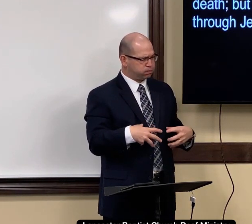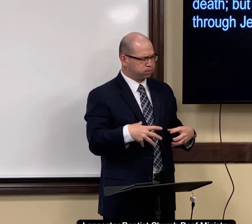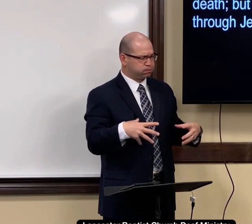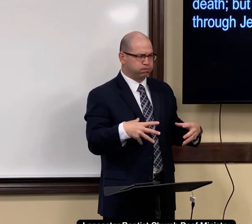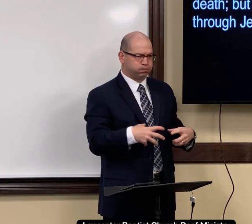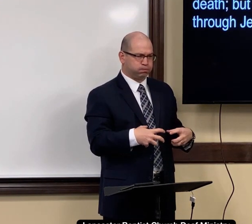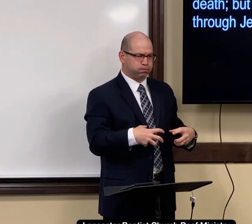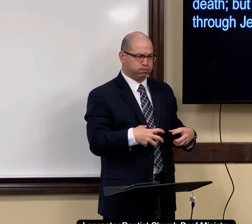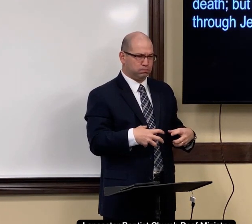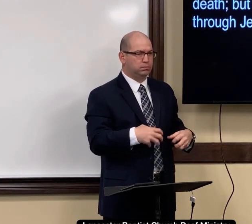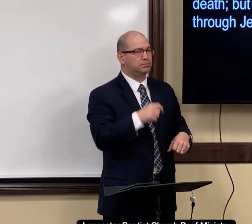She was in labor.